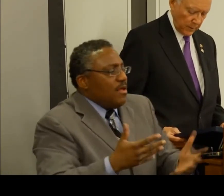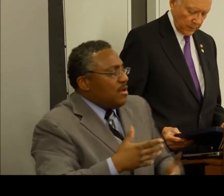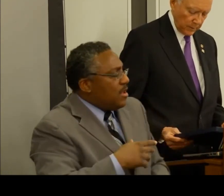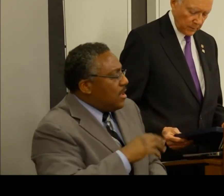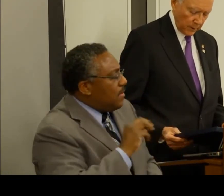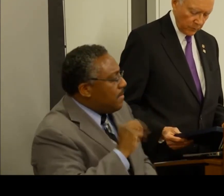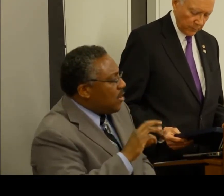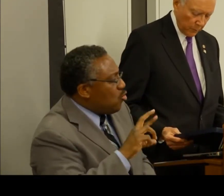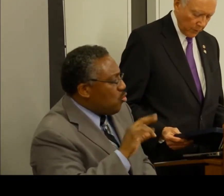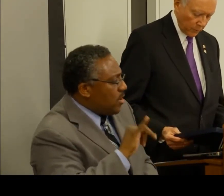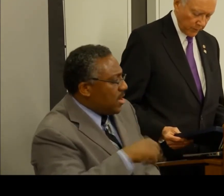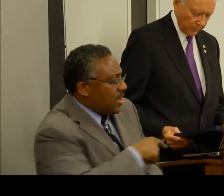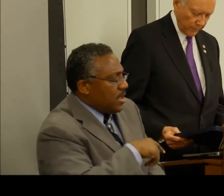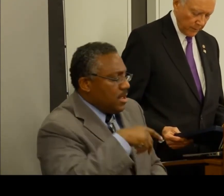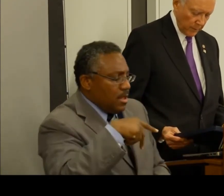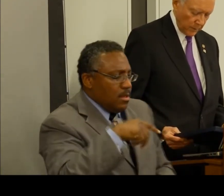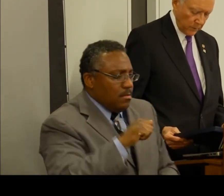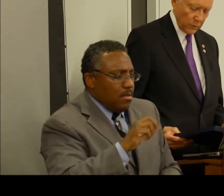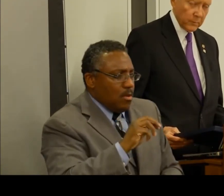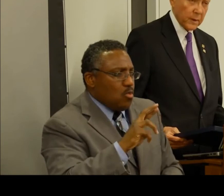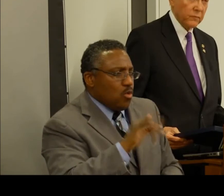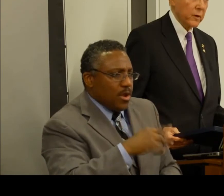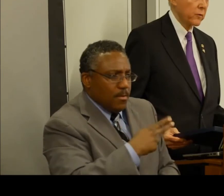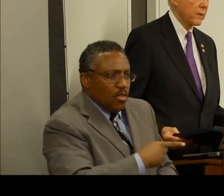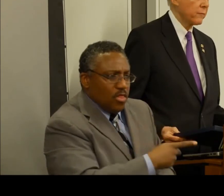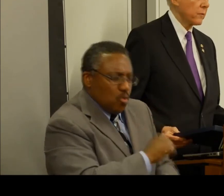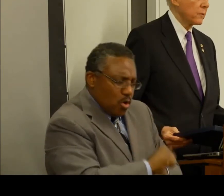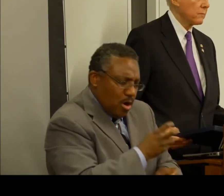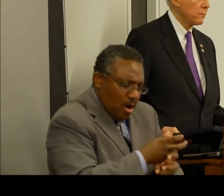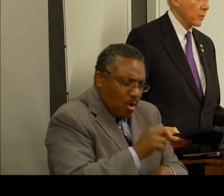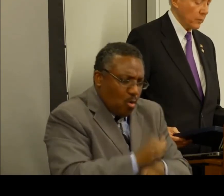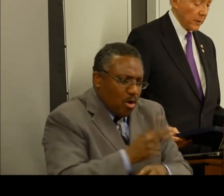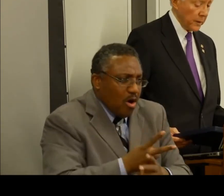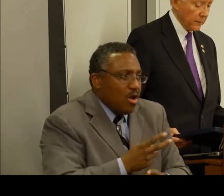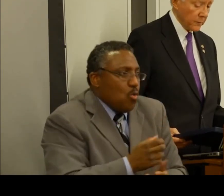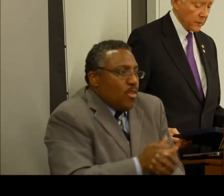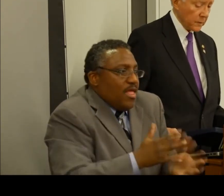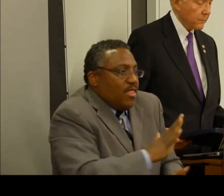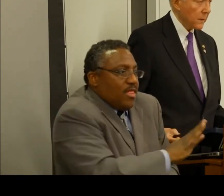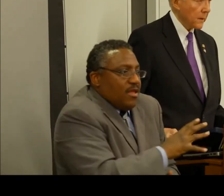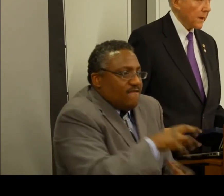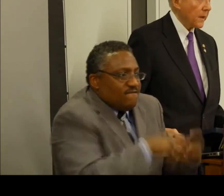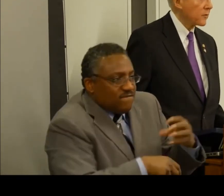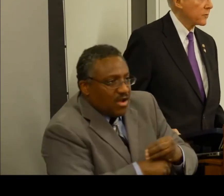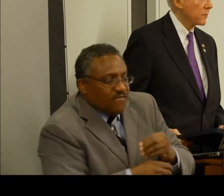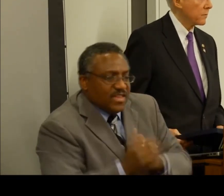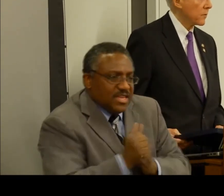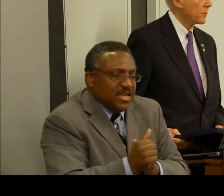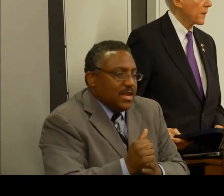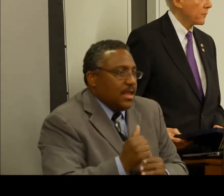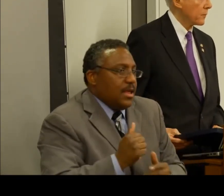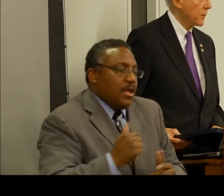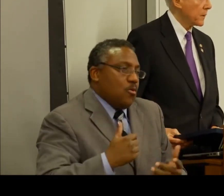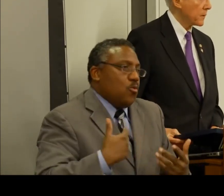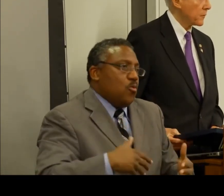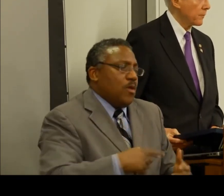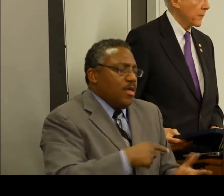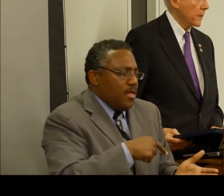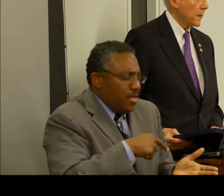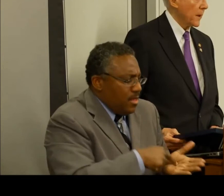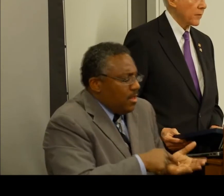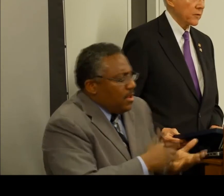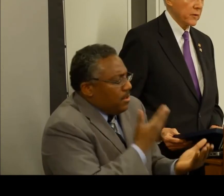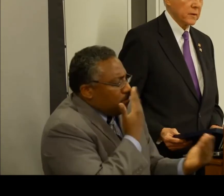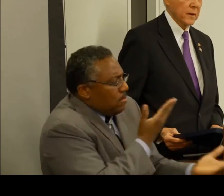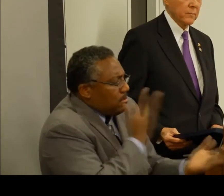and Congressman Pomeroy, to whom I'm very grateful and for whom I have the highest respectful opinions,